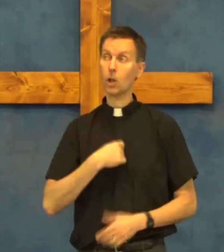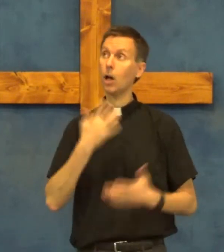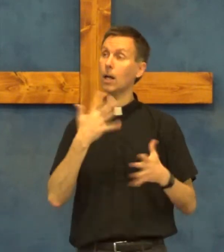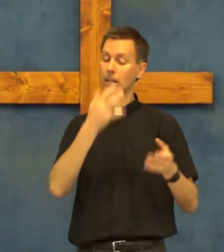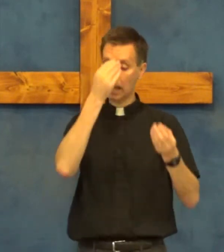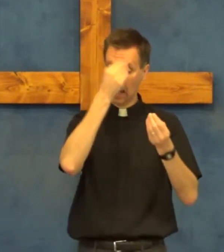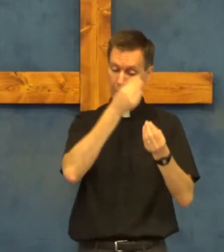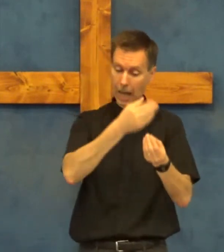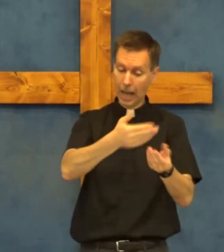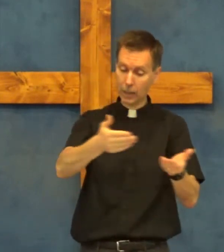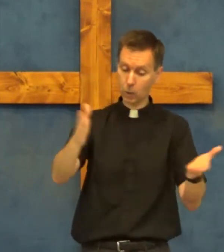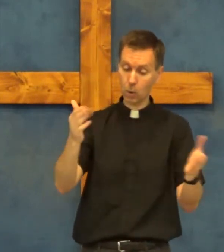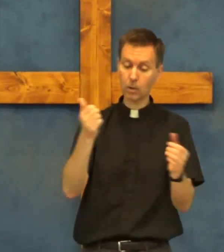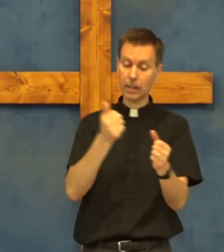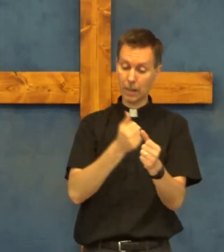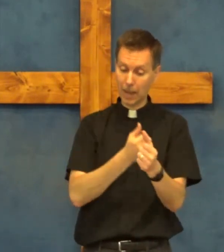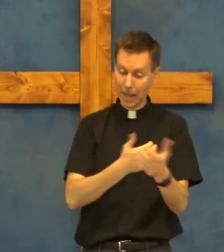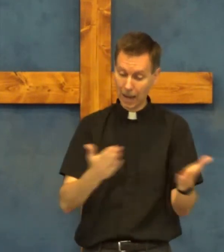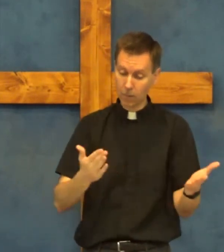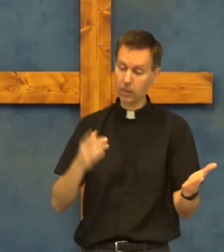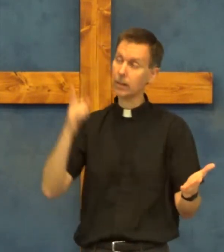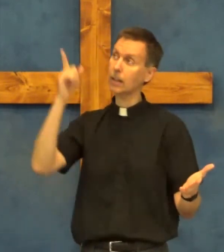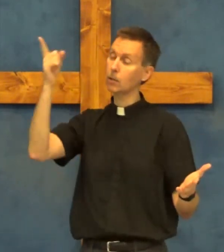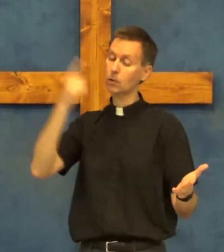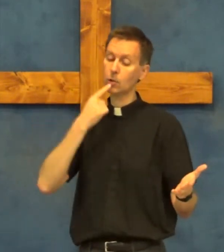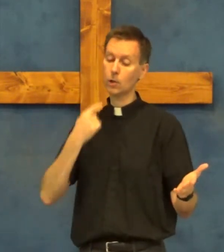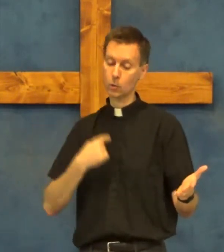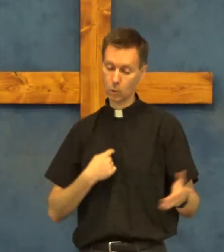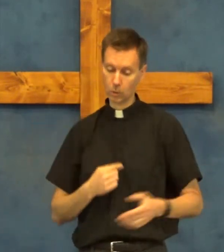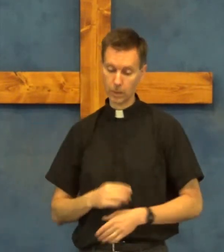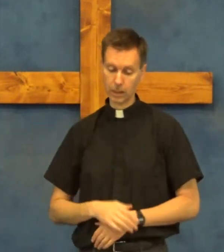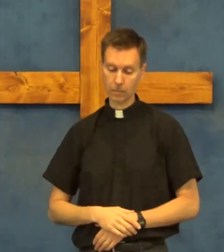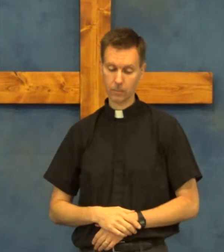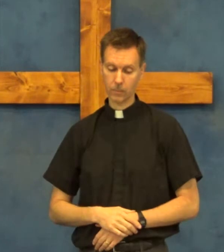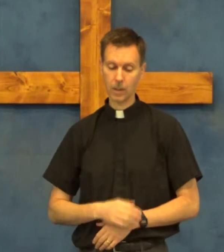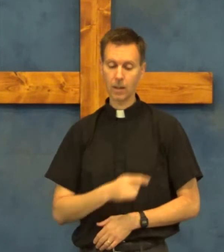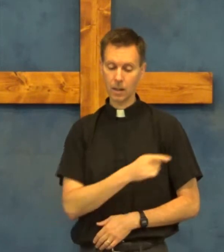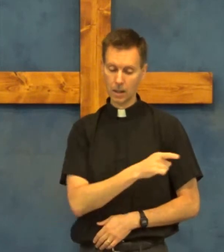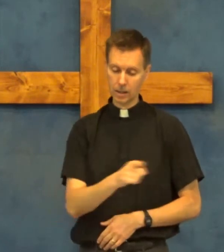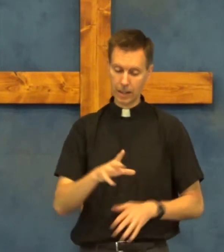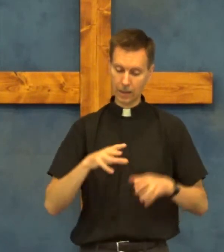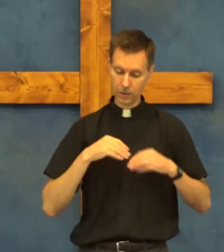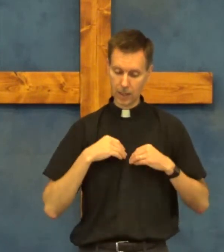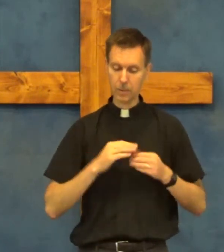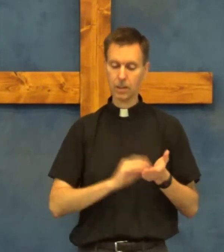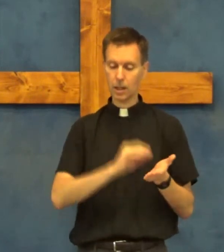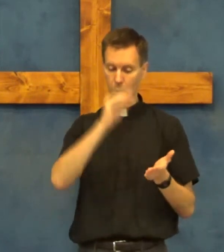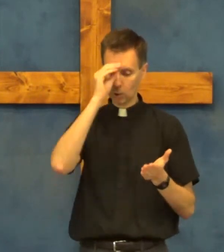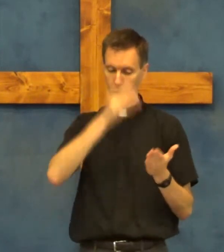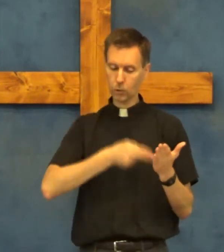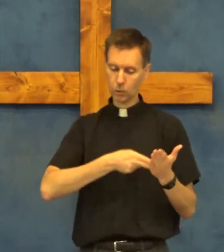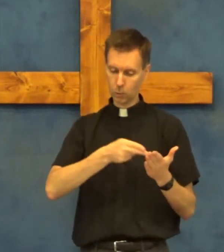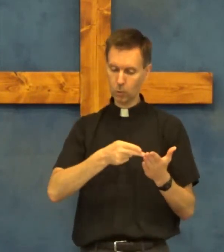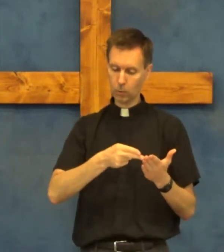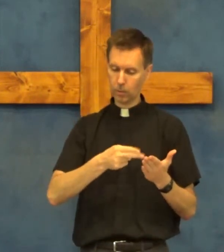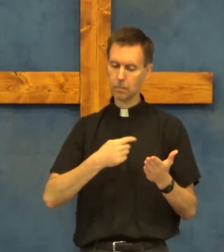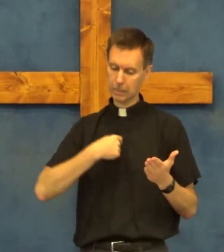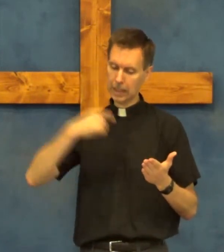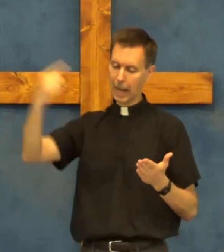because i told them everything that you told me they accepted and learned the truth that